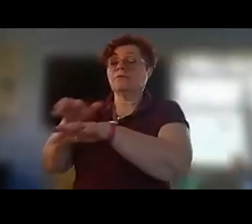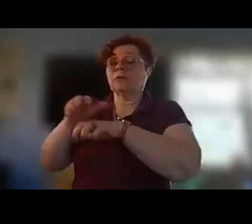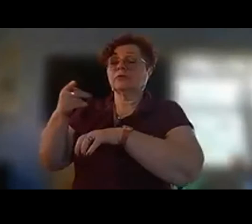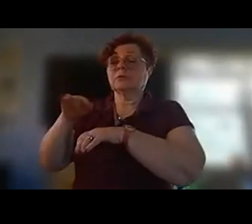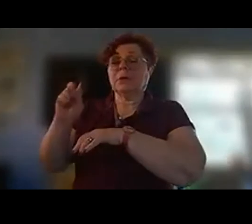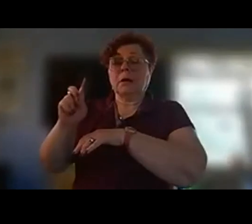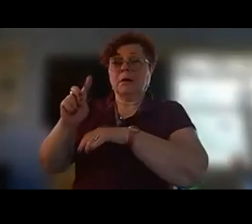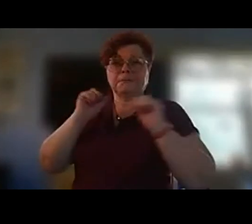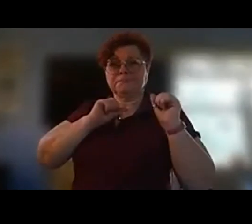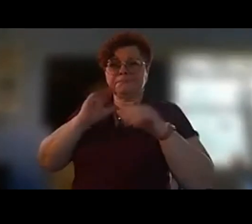of neighbors